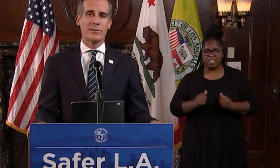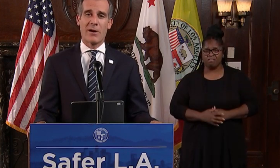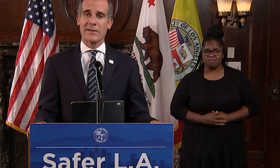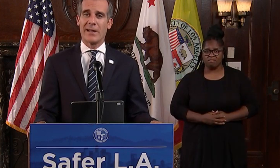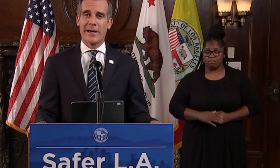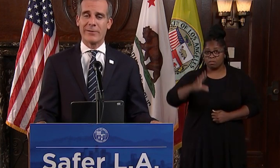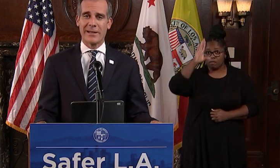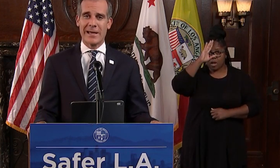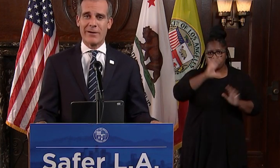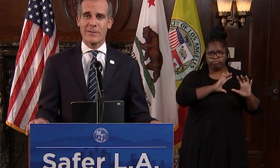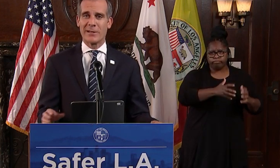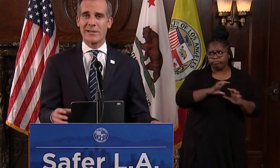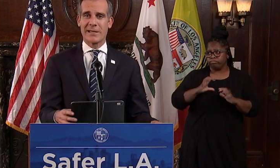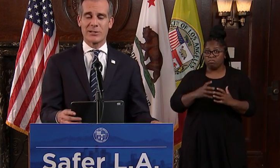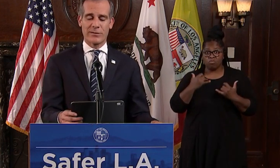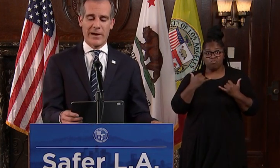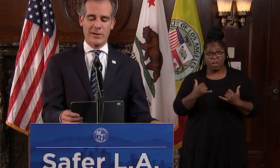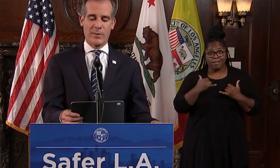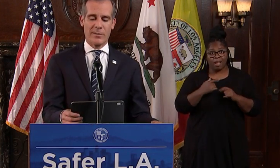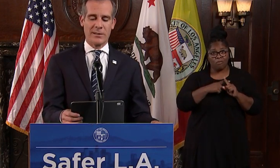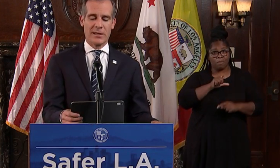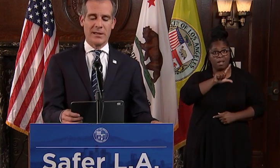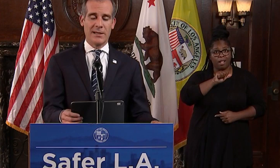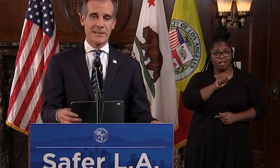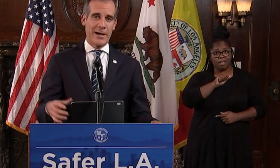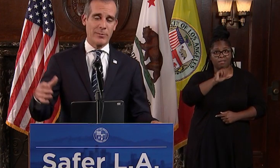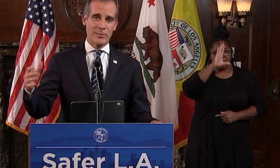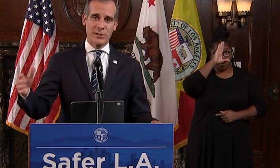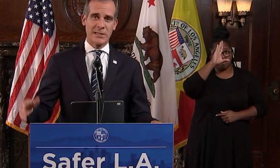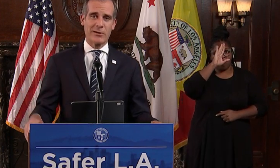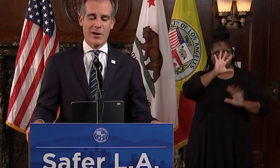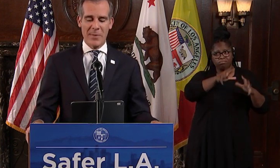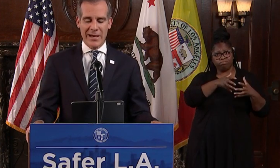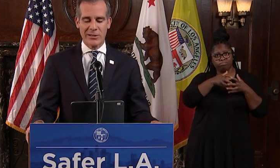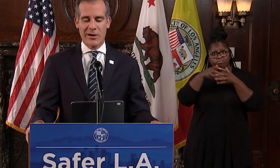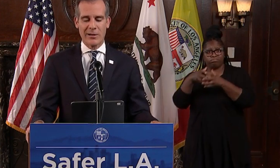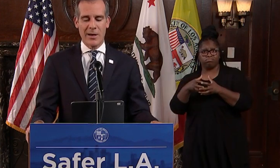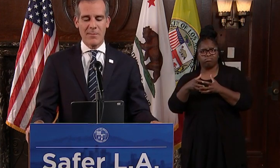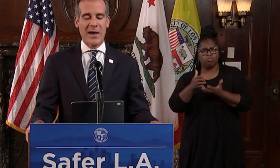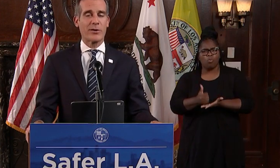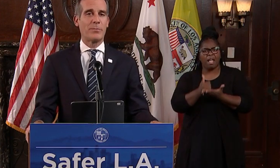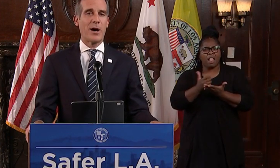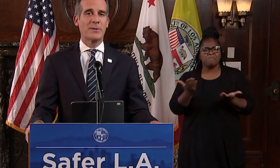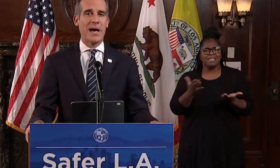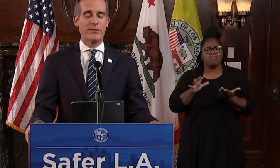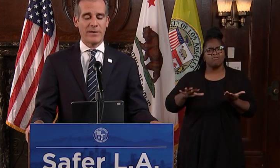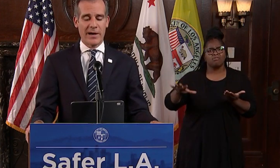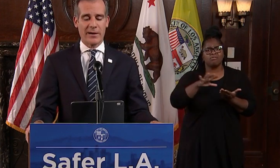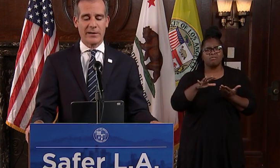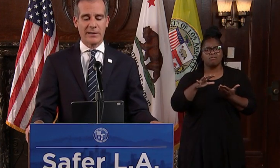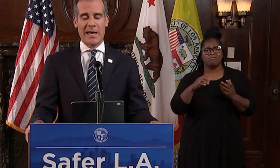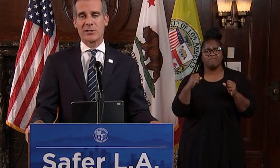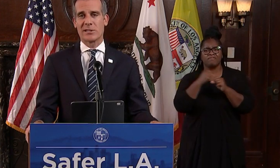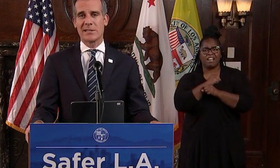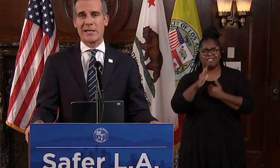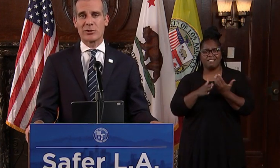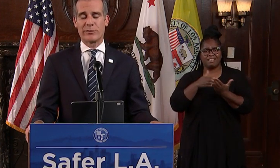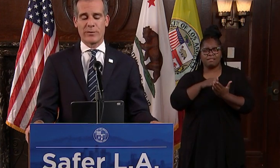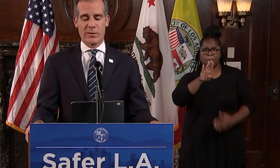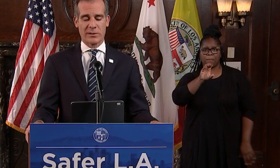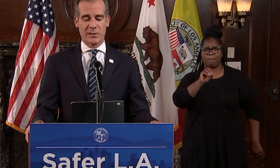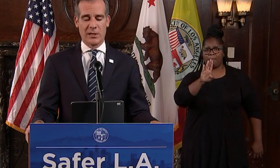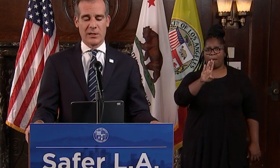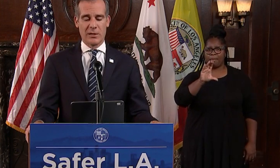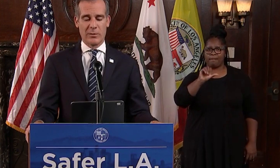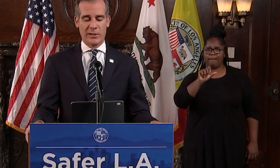crews who are on the line right now from the Los Angeles Fire Department to help just here in our backyard battle the Bobcat Fire in the Angeles National